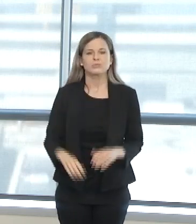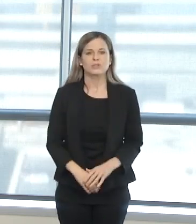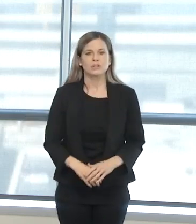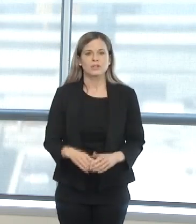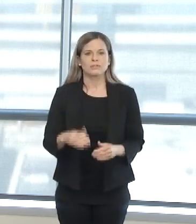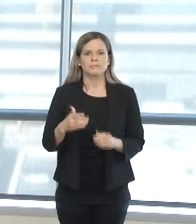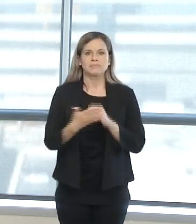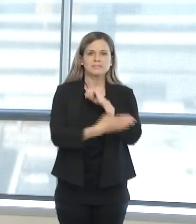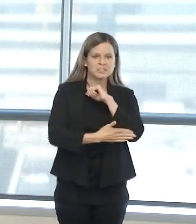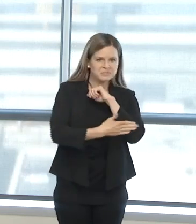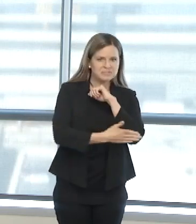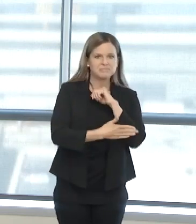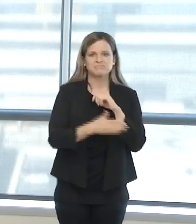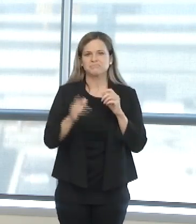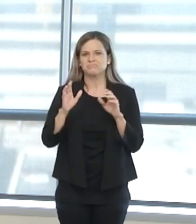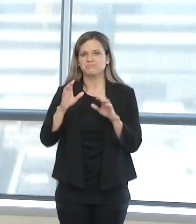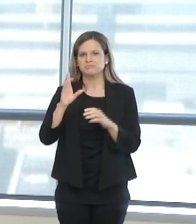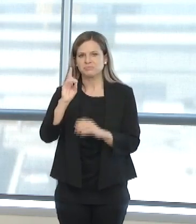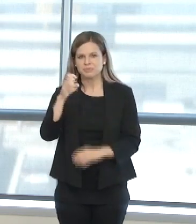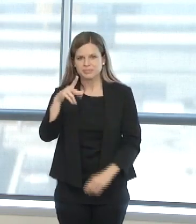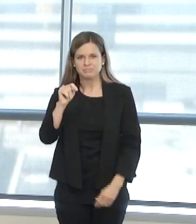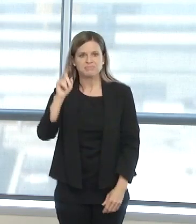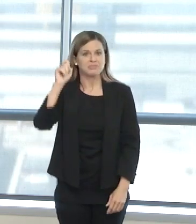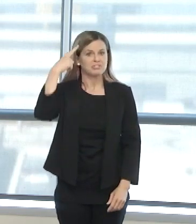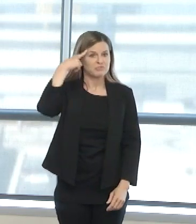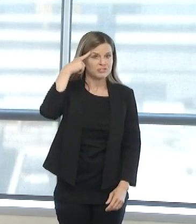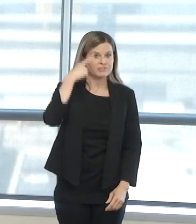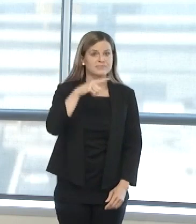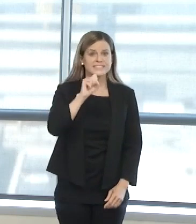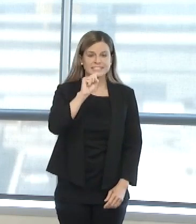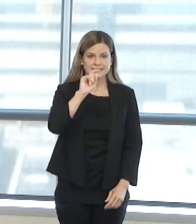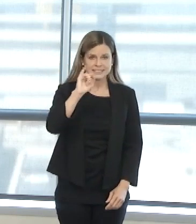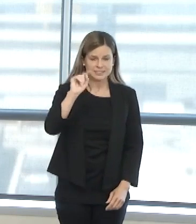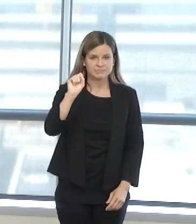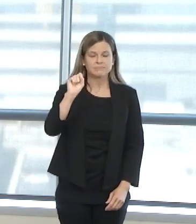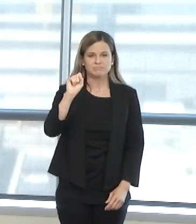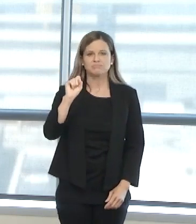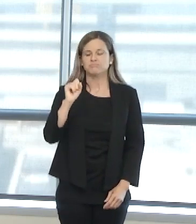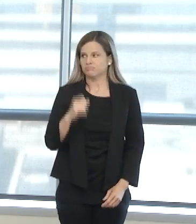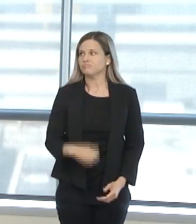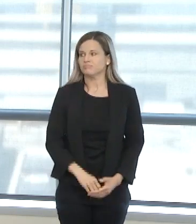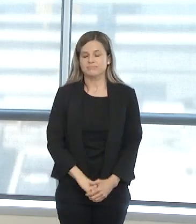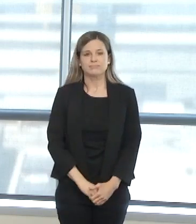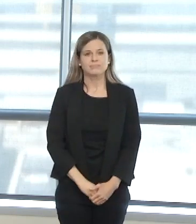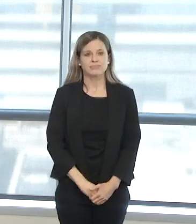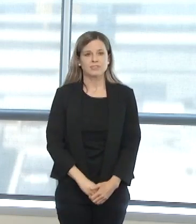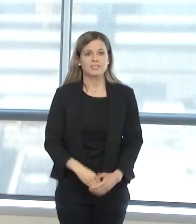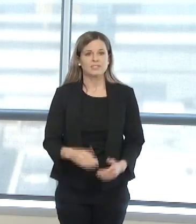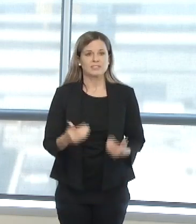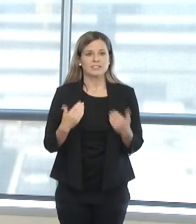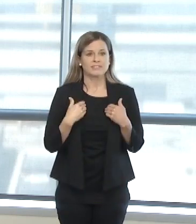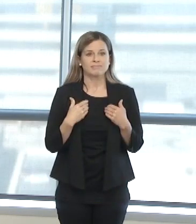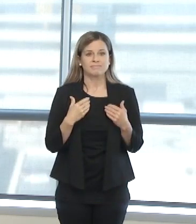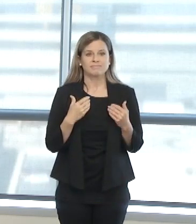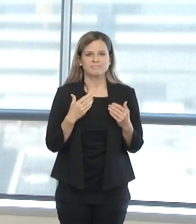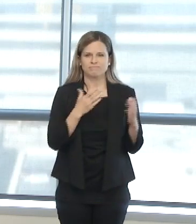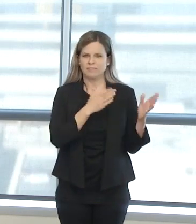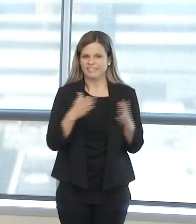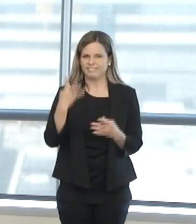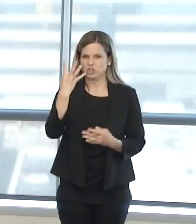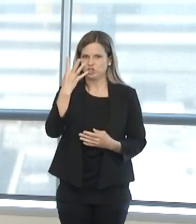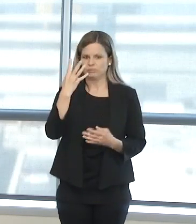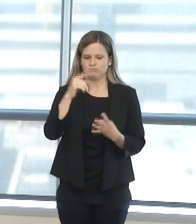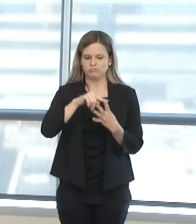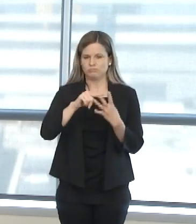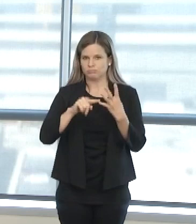Governor Stitt's office, and the Oklahoma Hospital Association. Our surge plan was developed in four phases, which will allow us to scale when